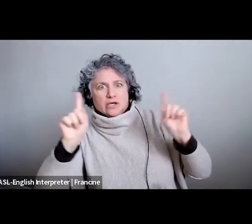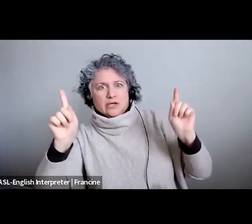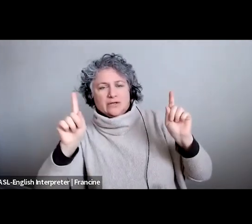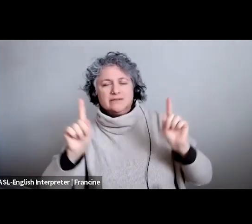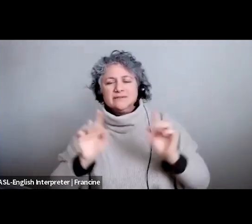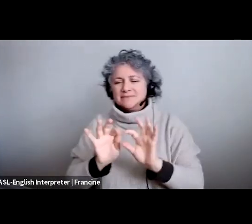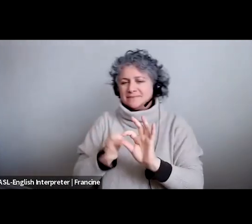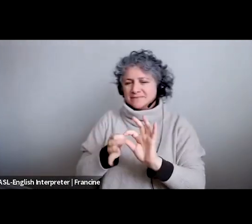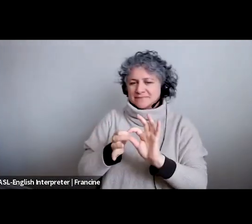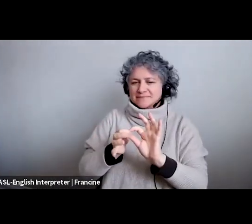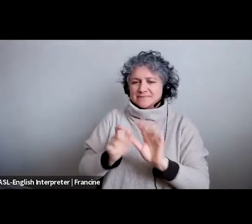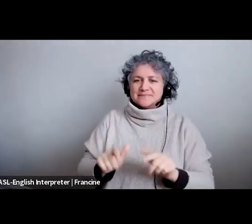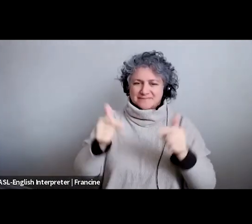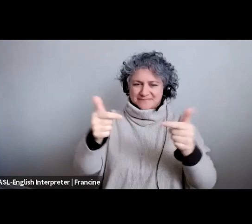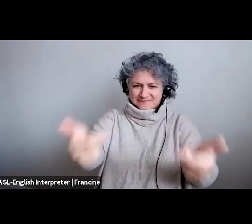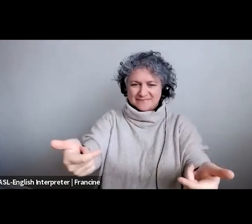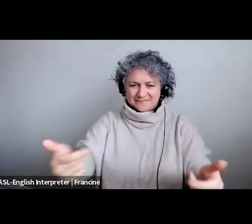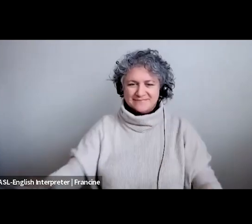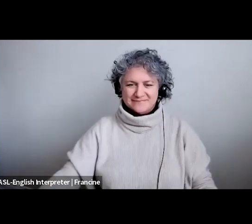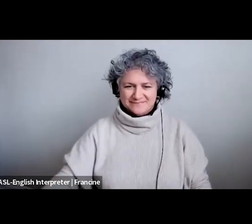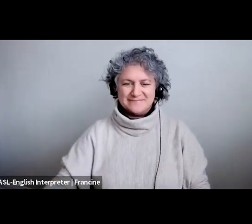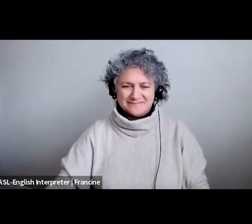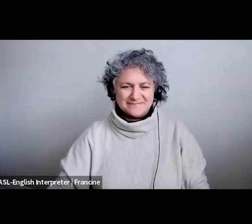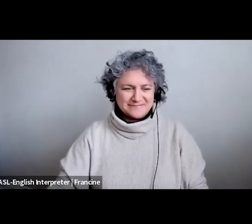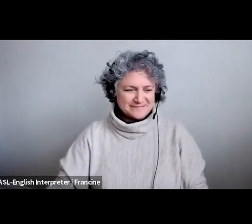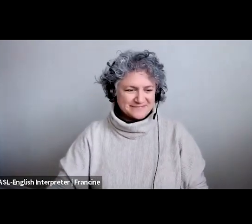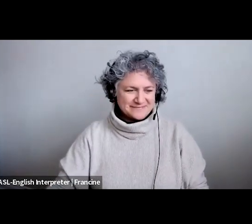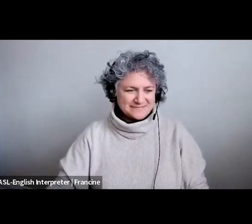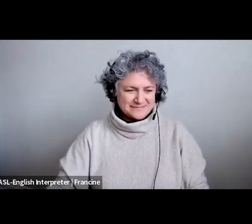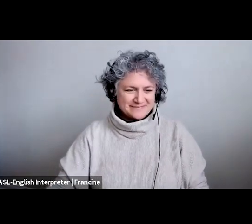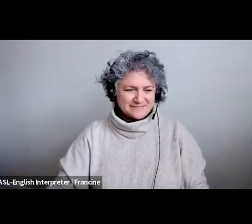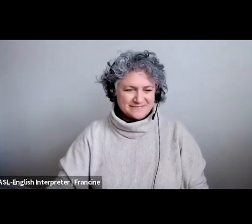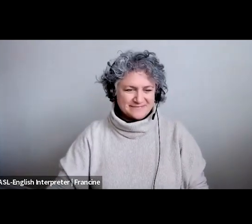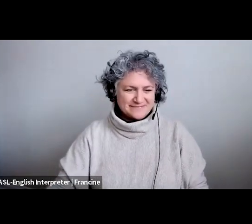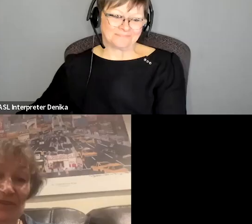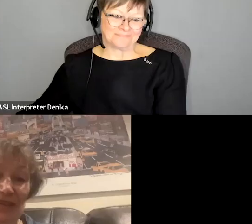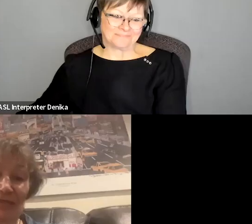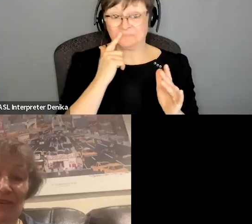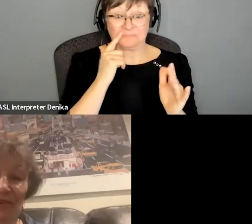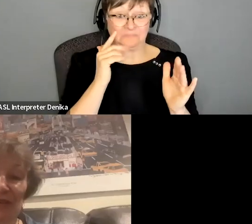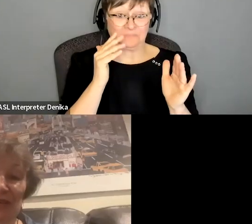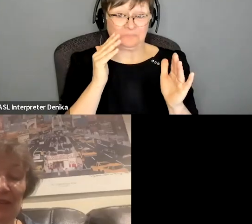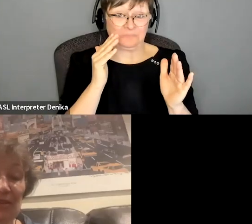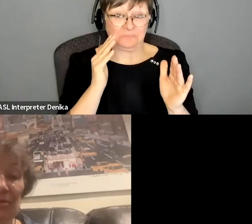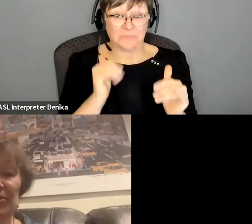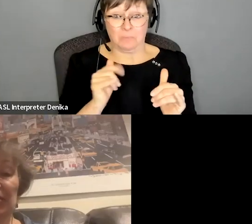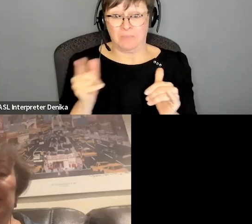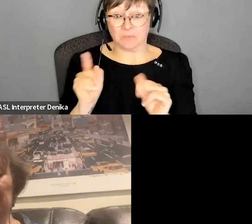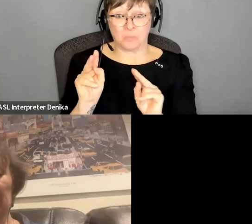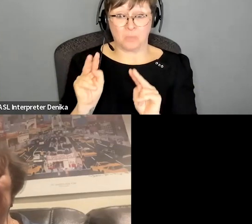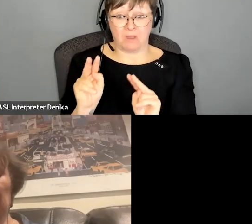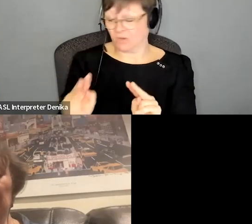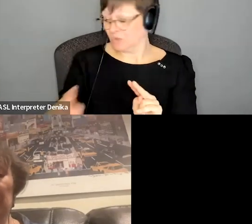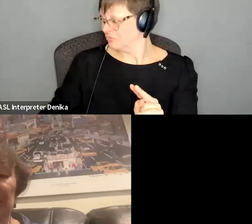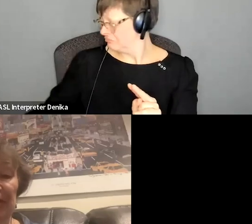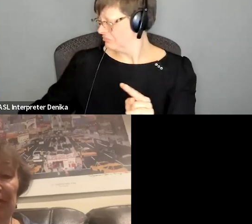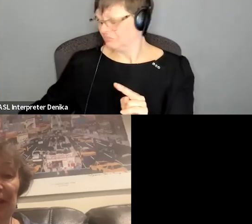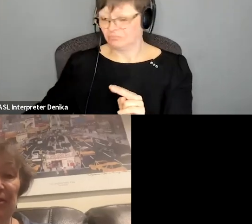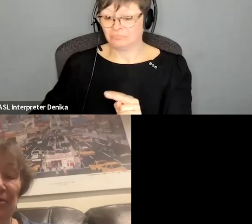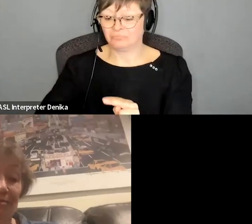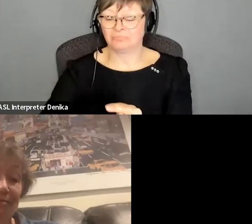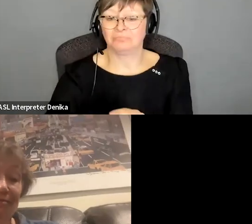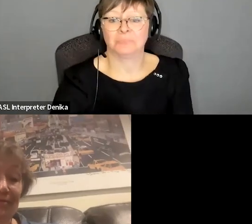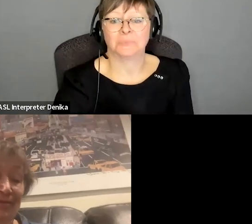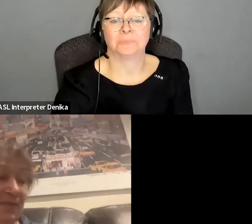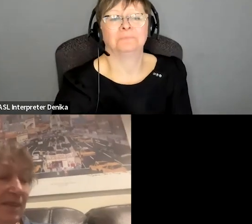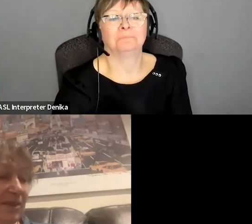it's watched i can only speak for myself is that it's watched because you never know what you're going to find or who you're going to